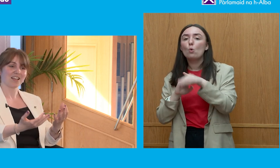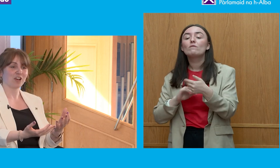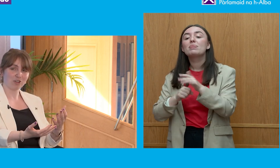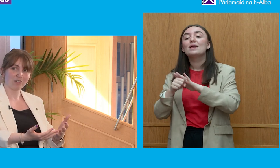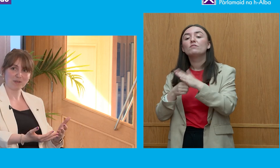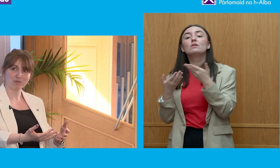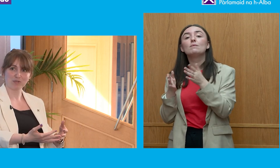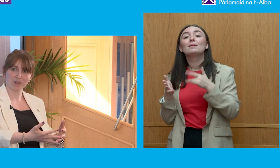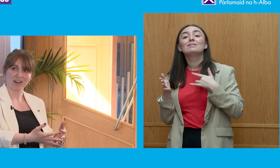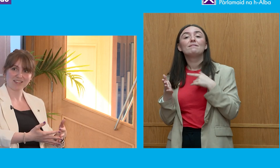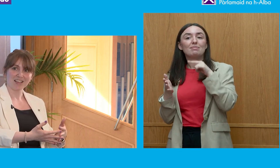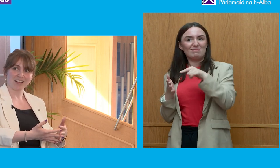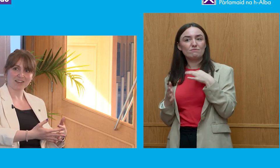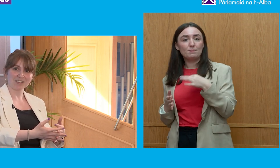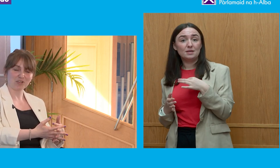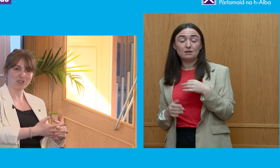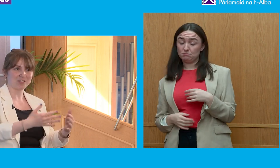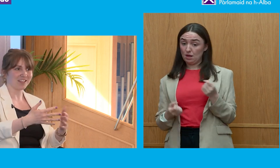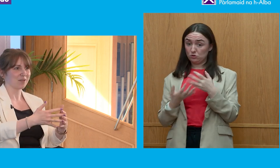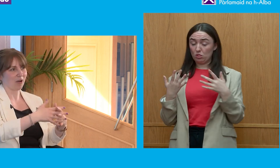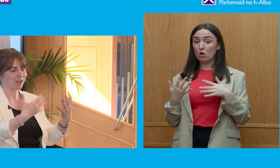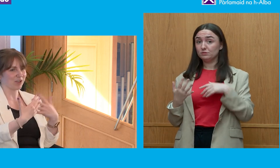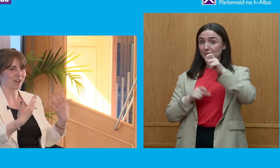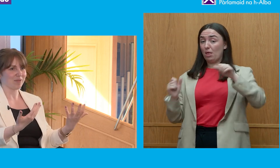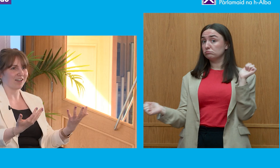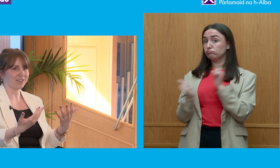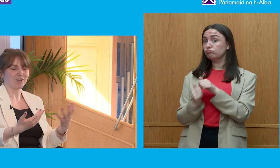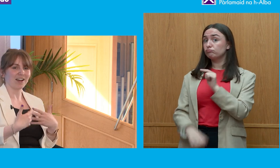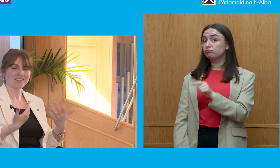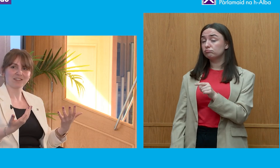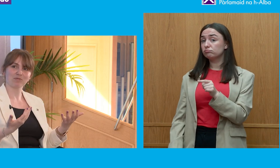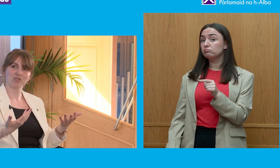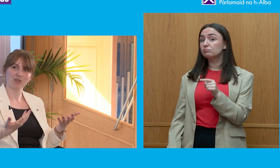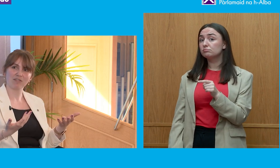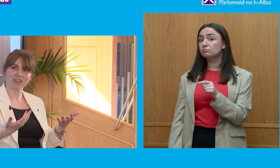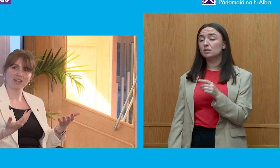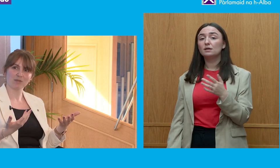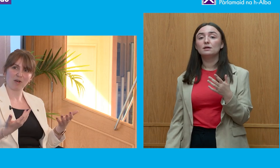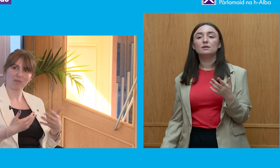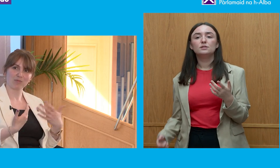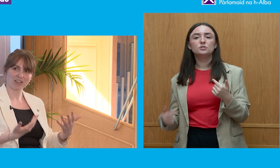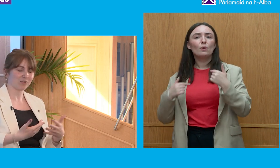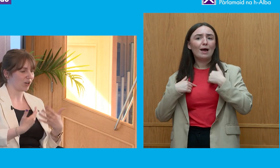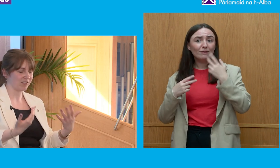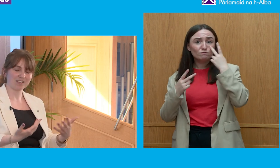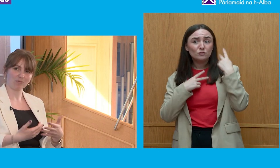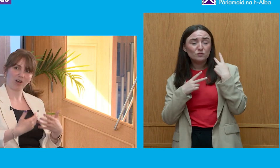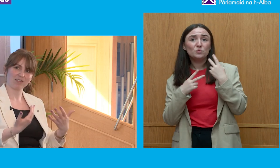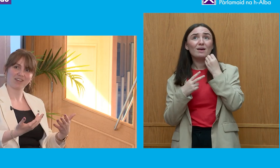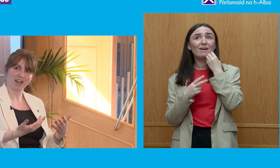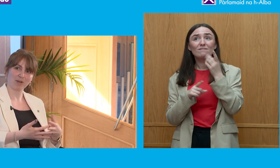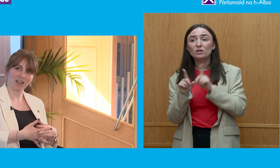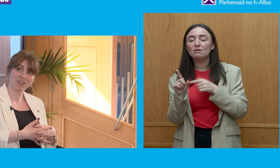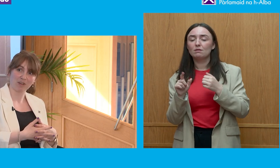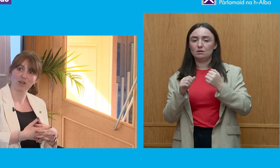represent and a lot of people were for that you know and you could think about like for example I set a review every year about my objectives what have I done